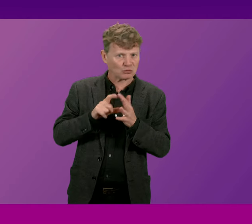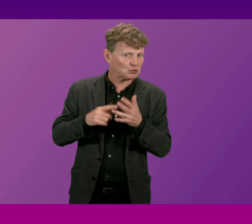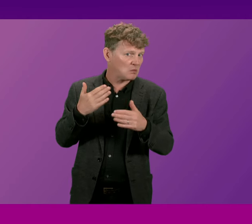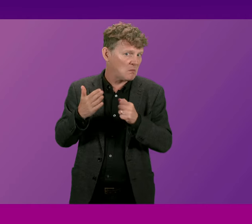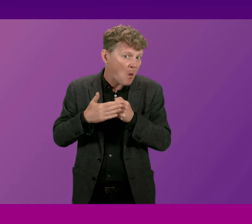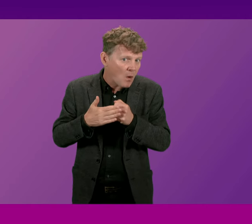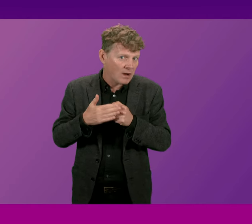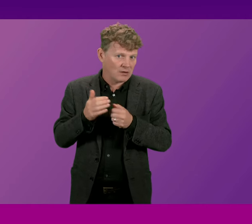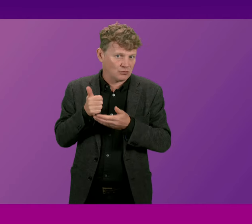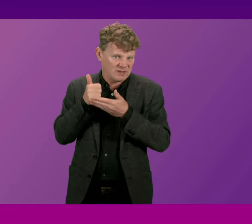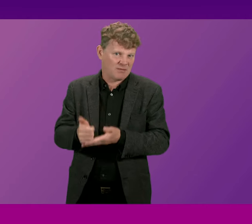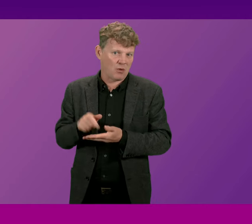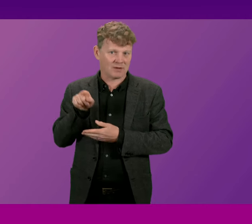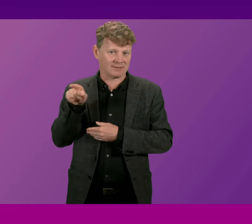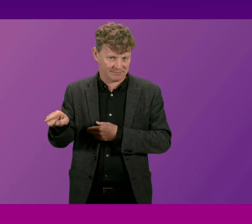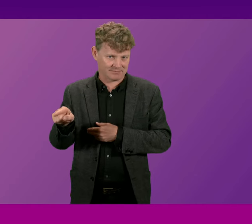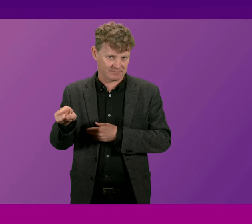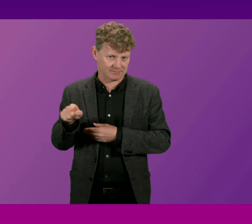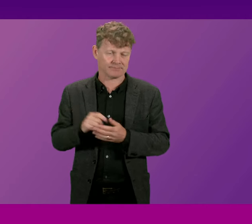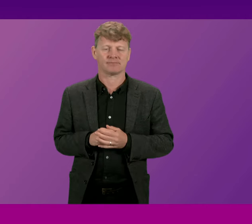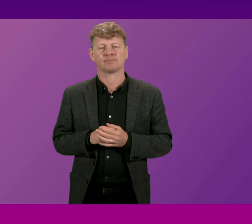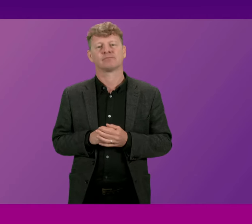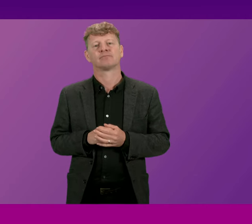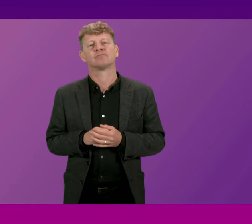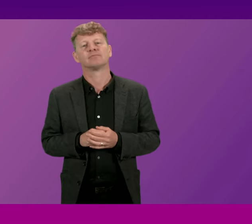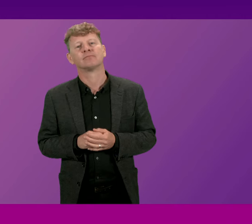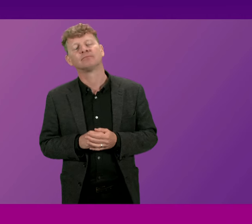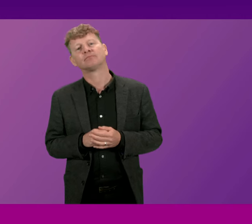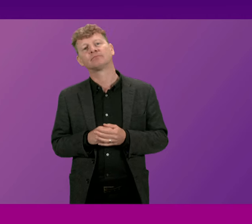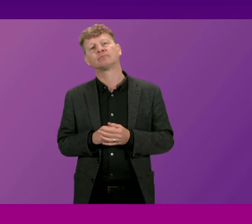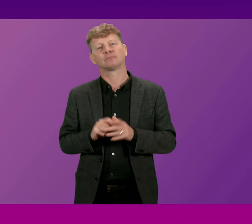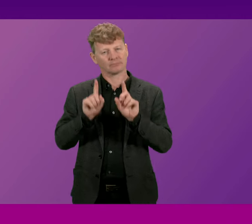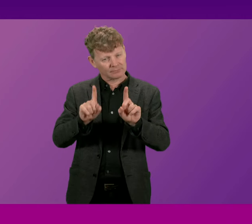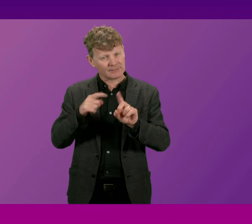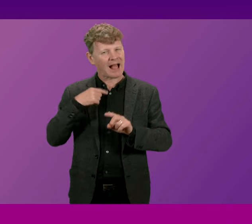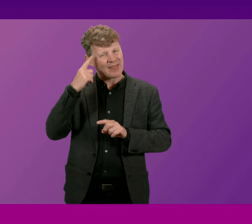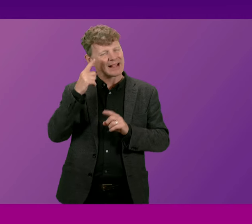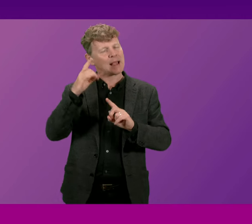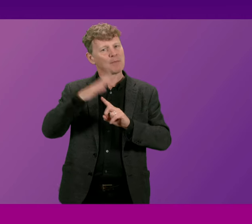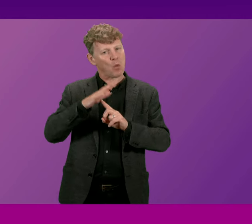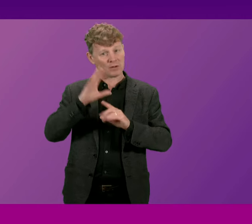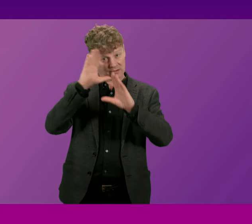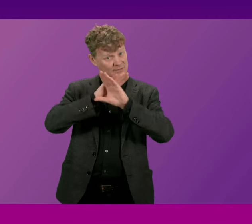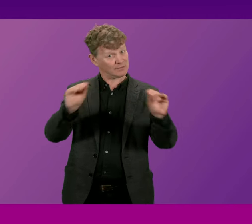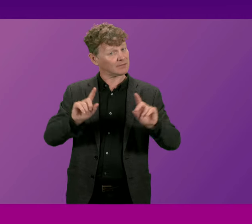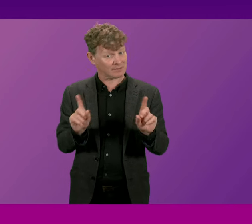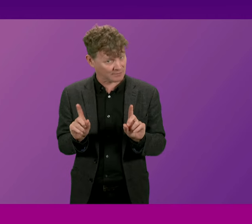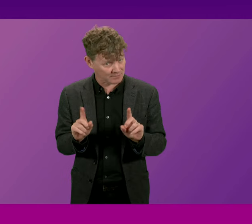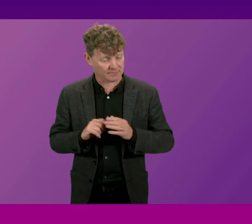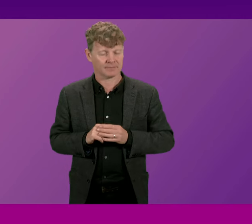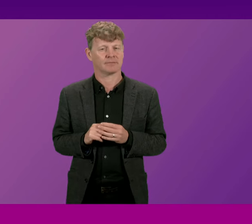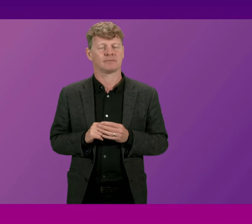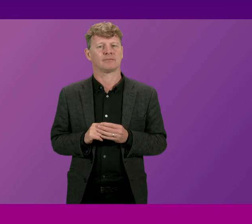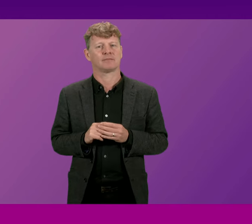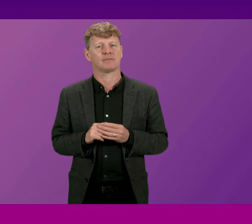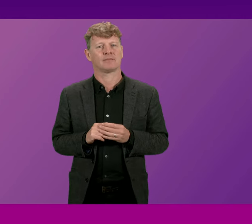the treatment for Mr Rogers I think it's important to put on record the fact that we are still dealing